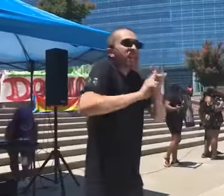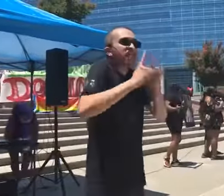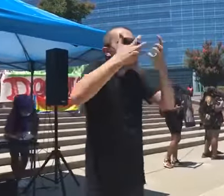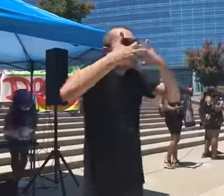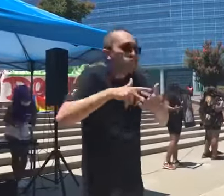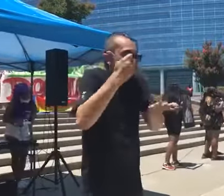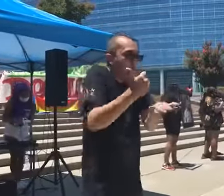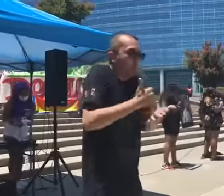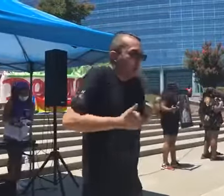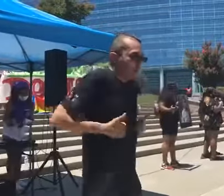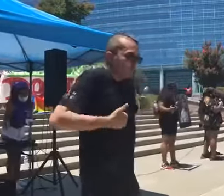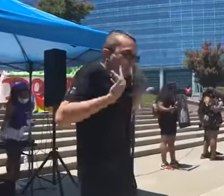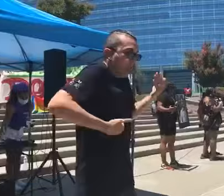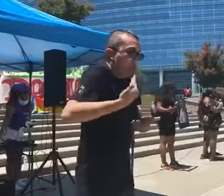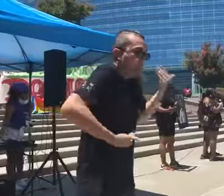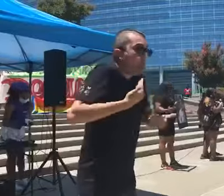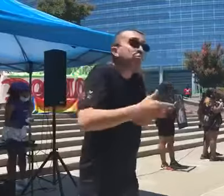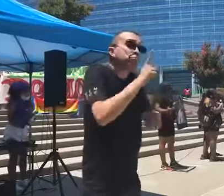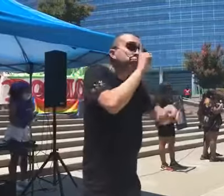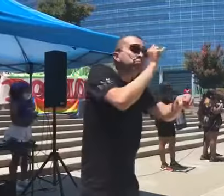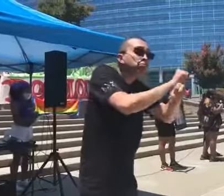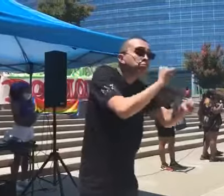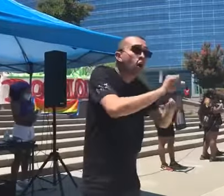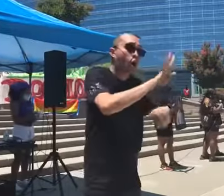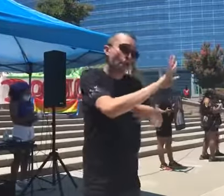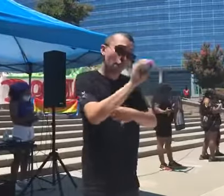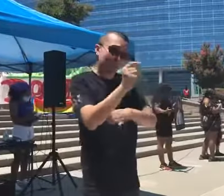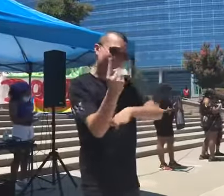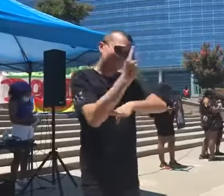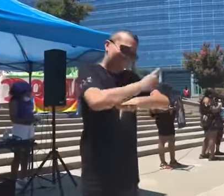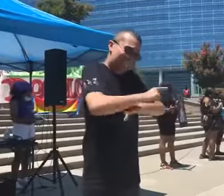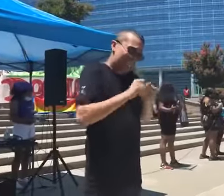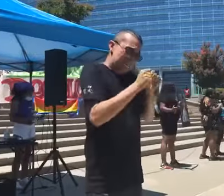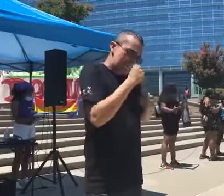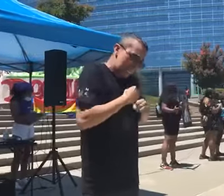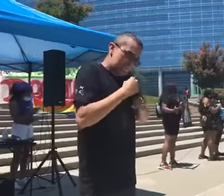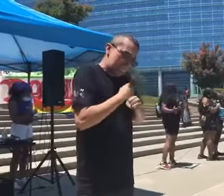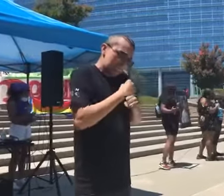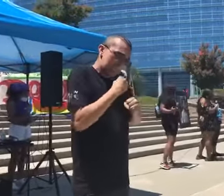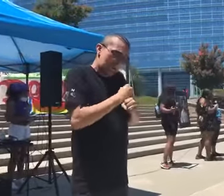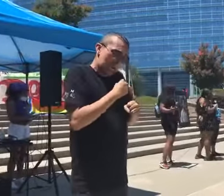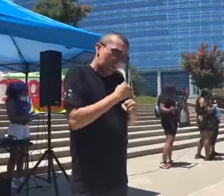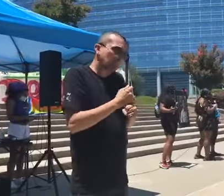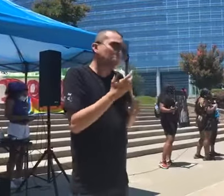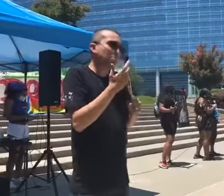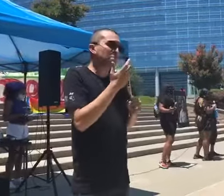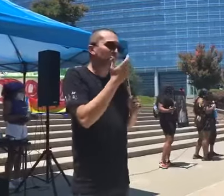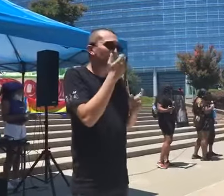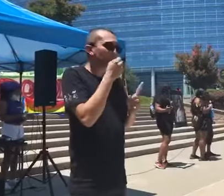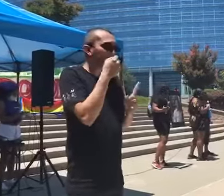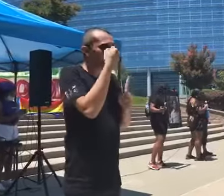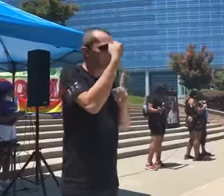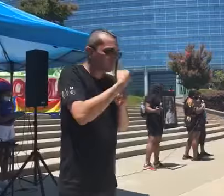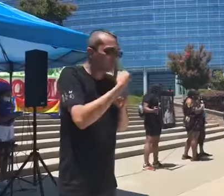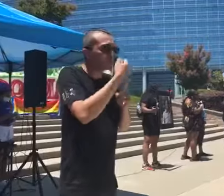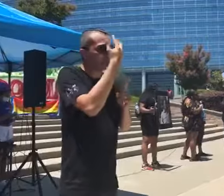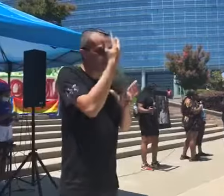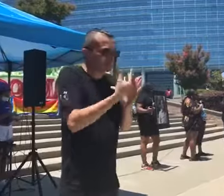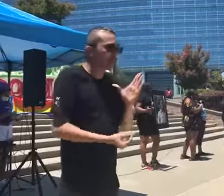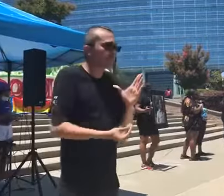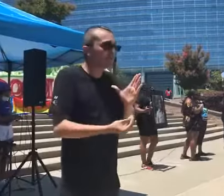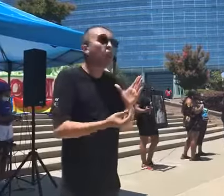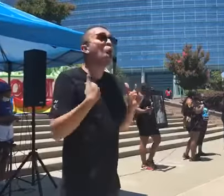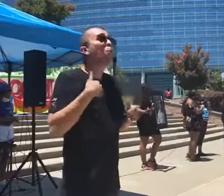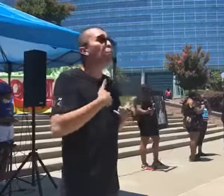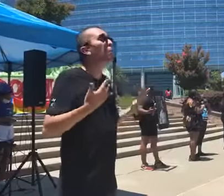his life. He fought for 40 long days. And now we're here to finish the fight. Because we